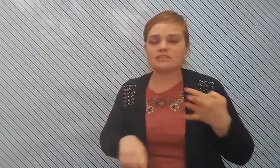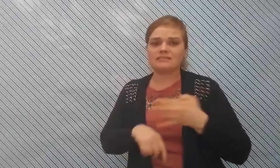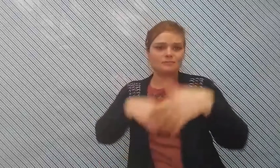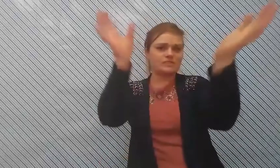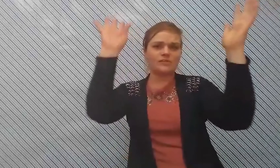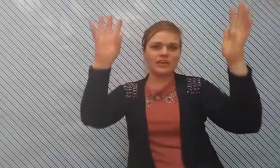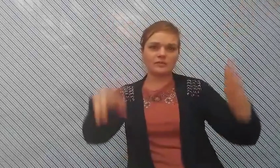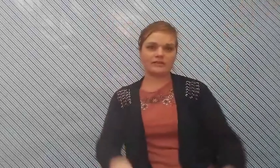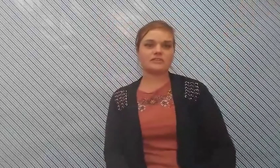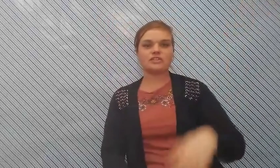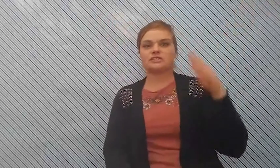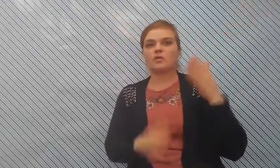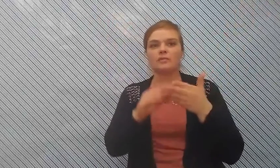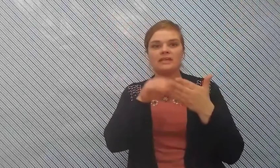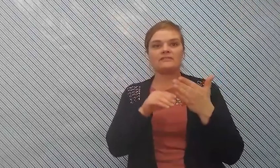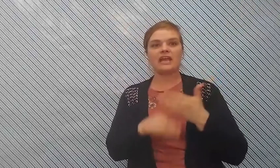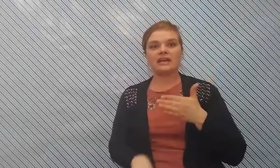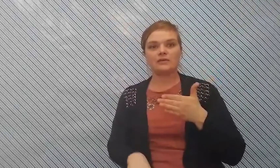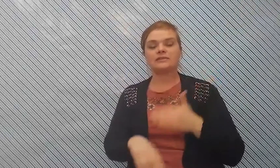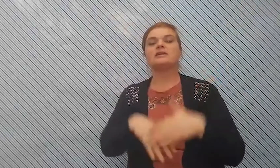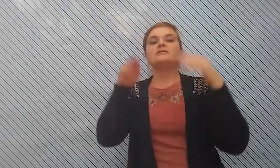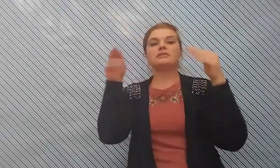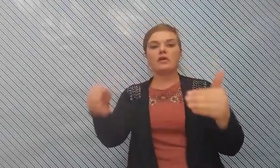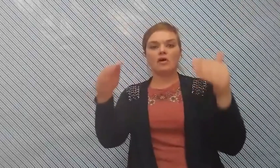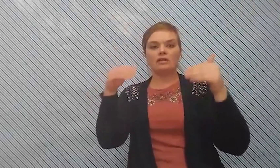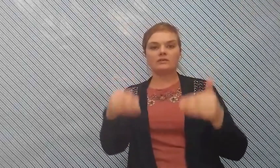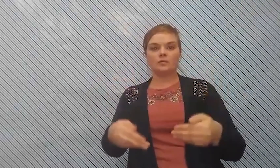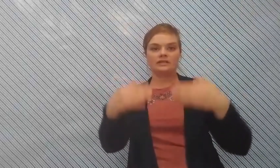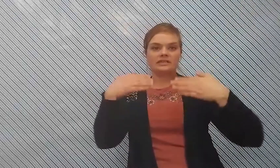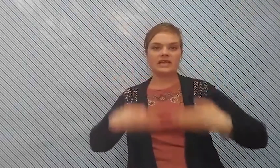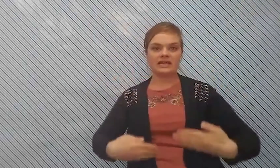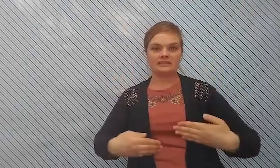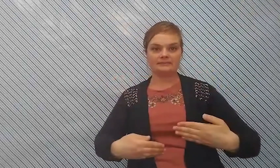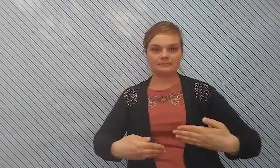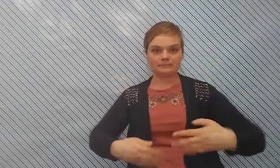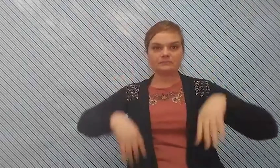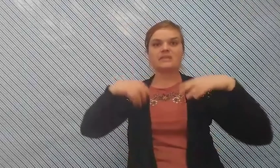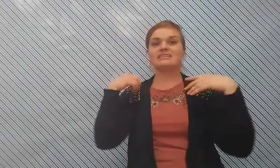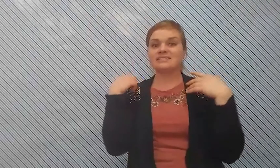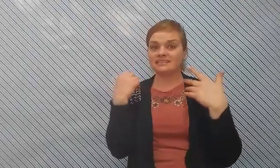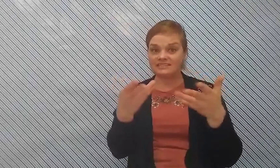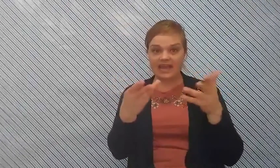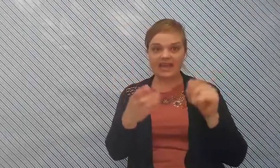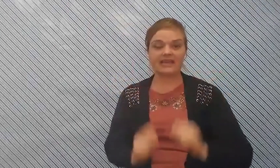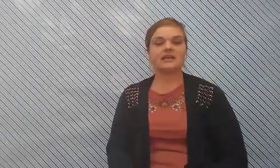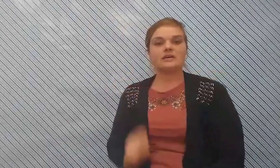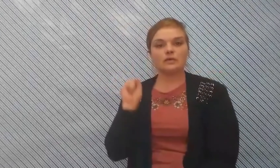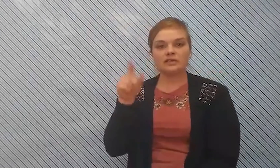what's all the other ones there's just so many different categories but they're all in one kingdom and today we're going